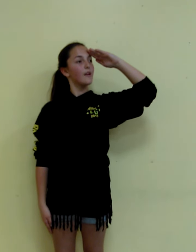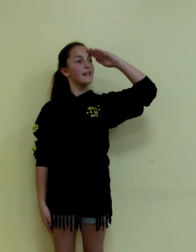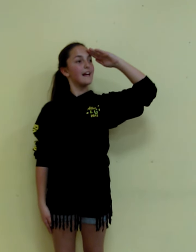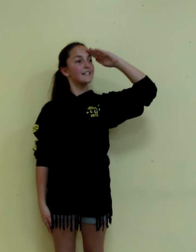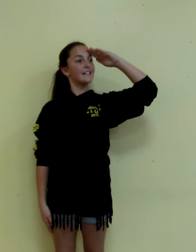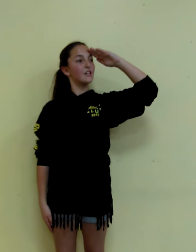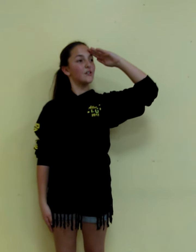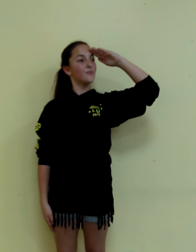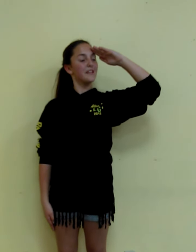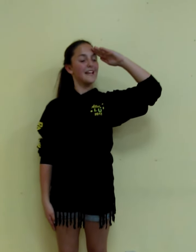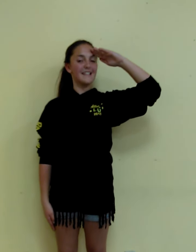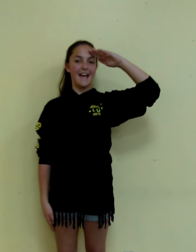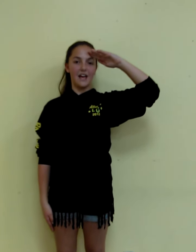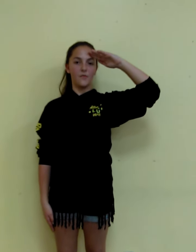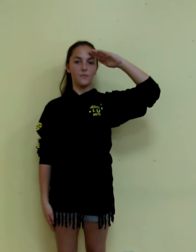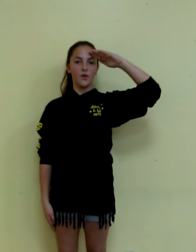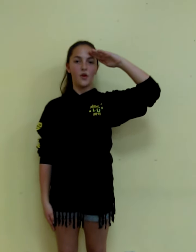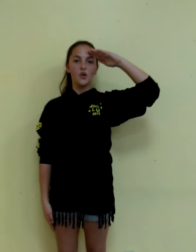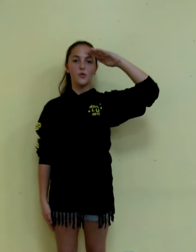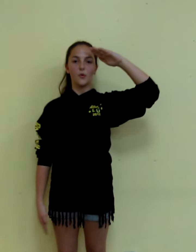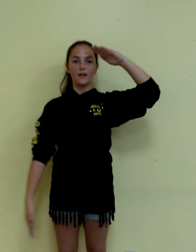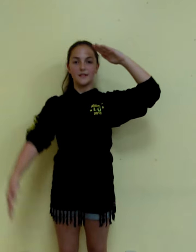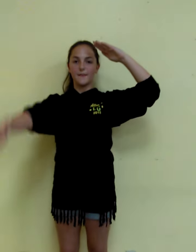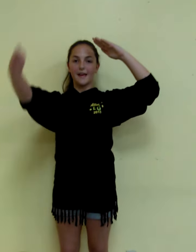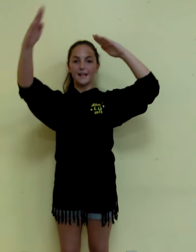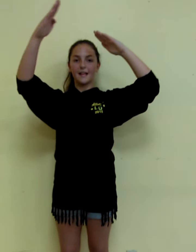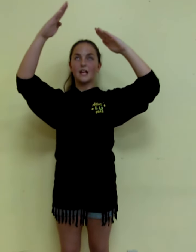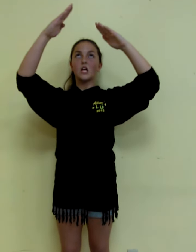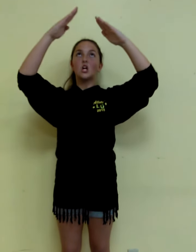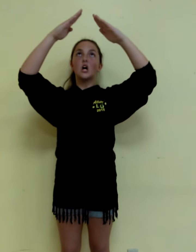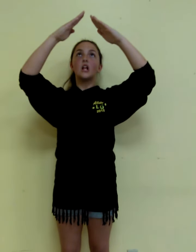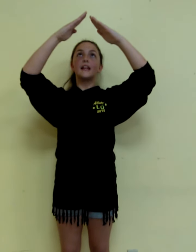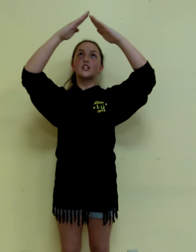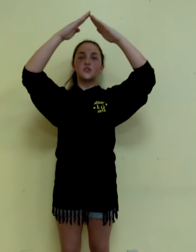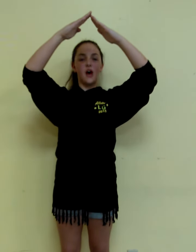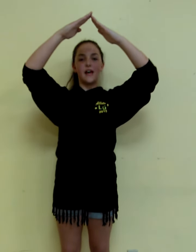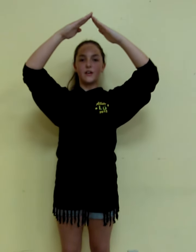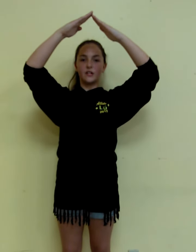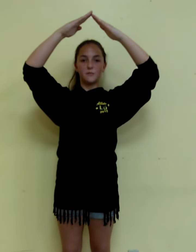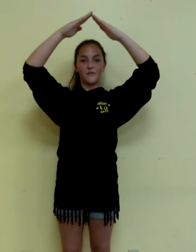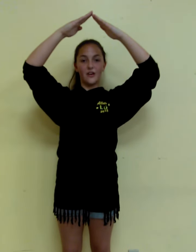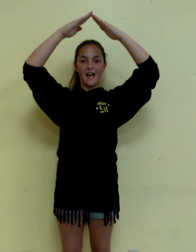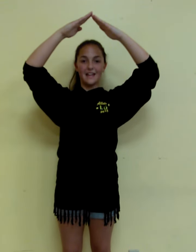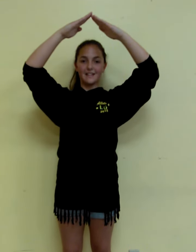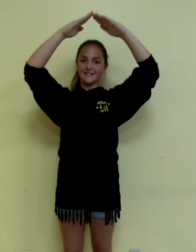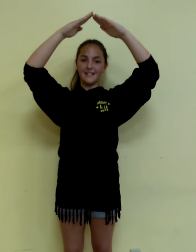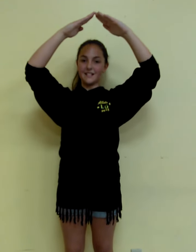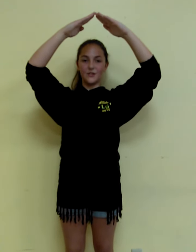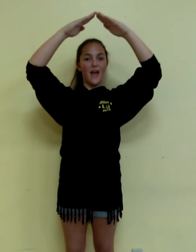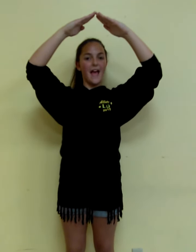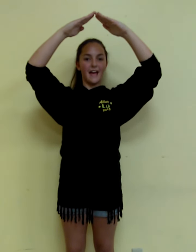Next letter is A. You're going to make like a triangle above your head, because you're an A.